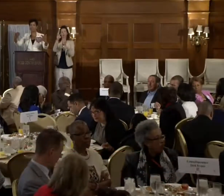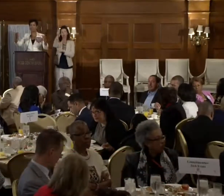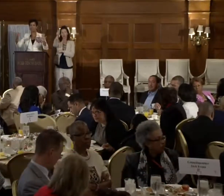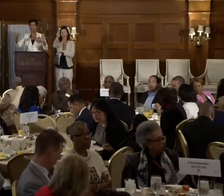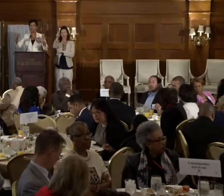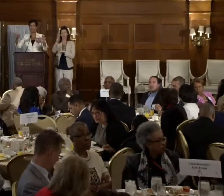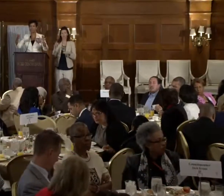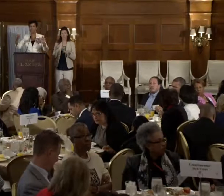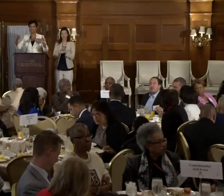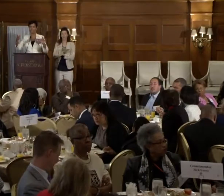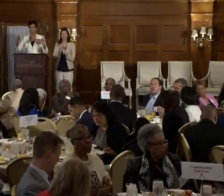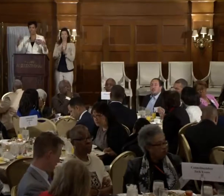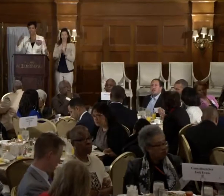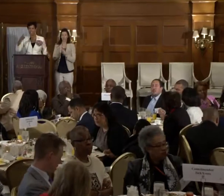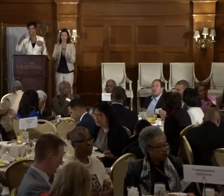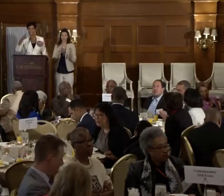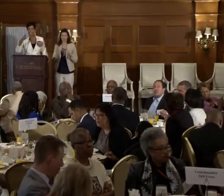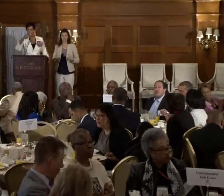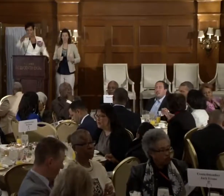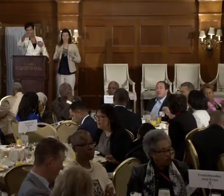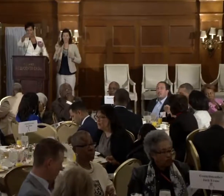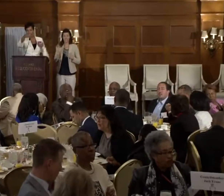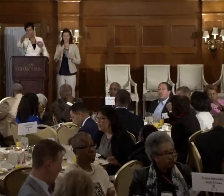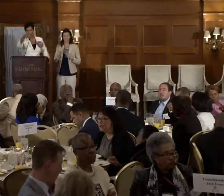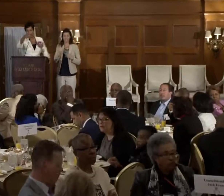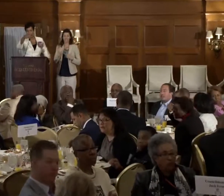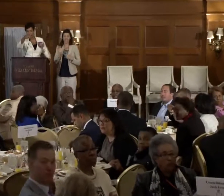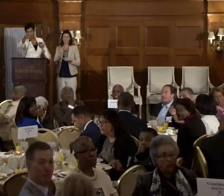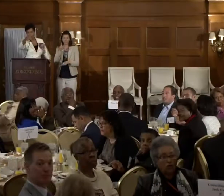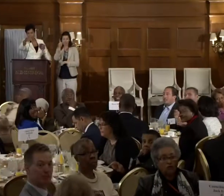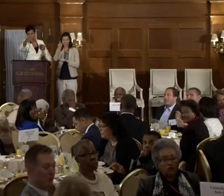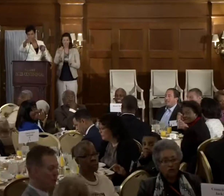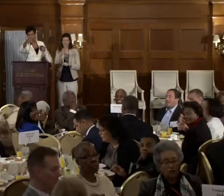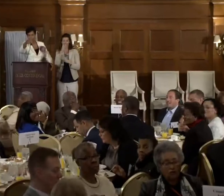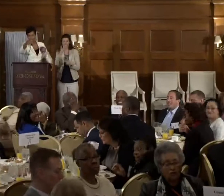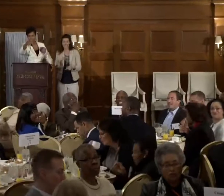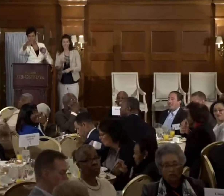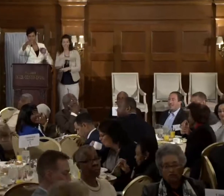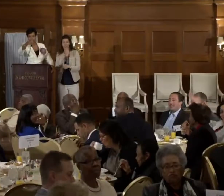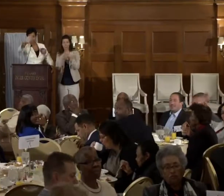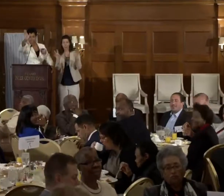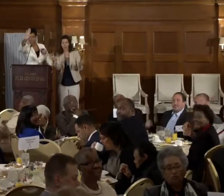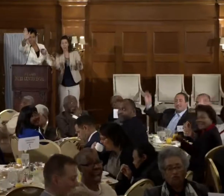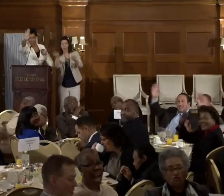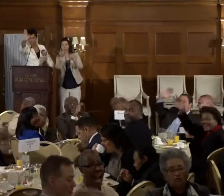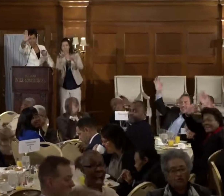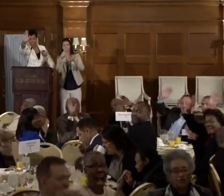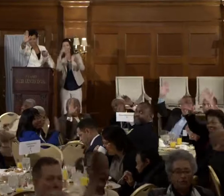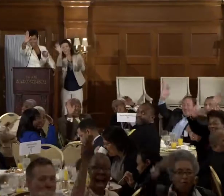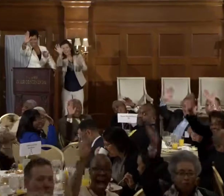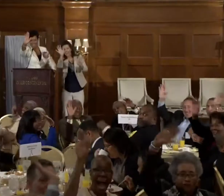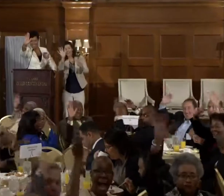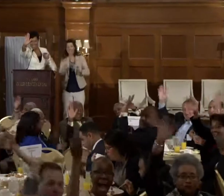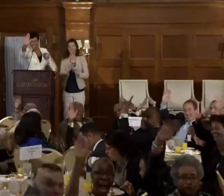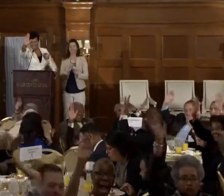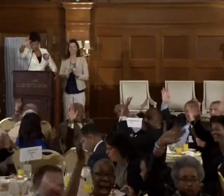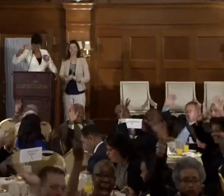filled with Washingtonians, and they can see us on that camera. So everybody look at that camera and give them away.